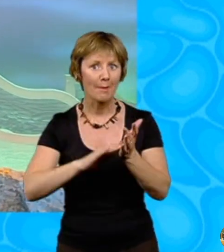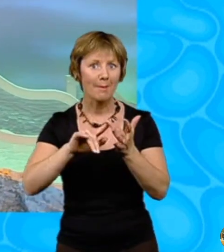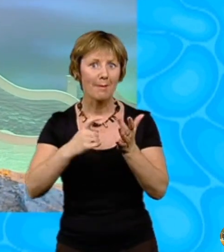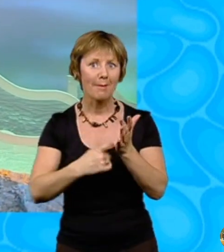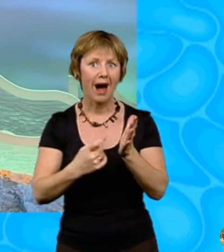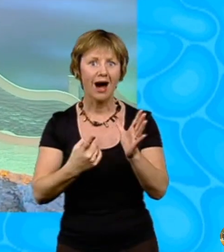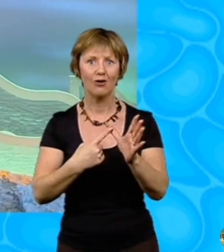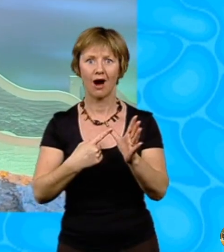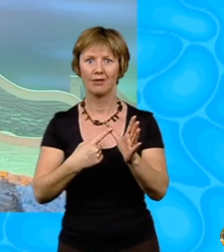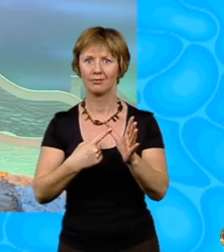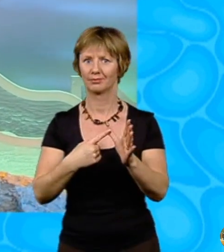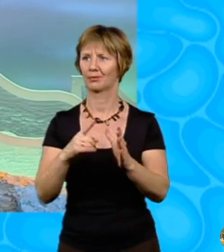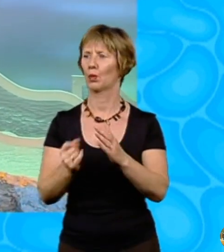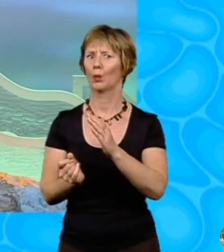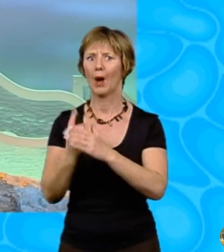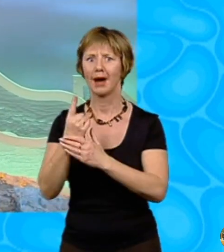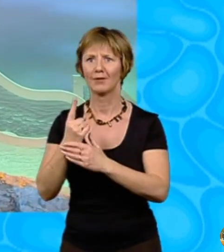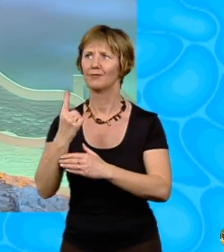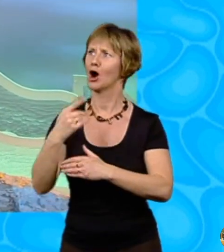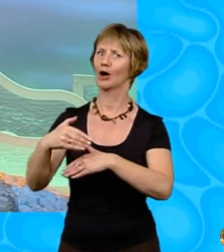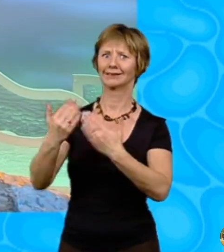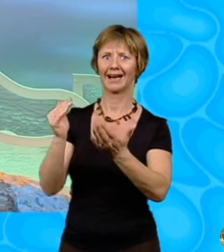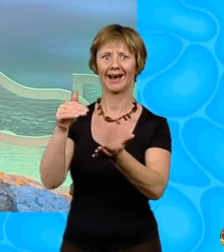at school when she met the Monster Crisp Guzzler.